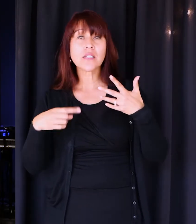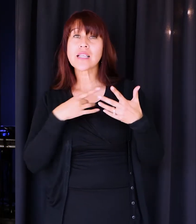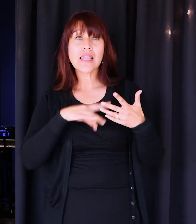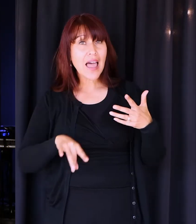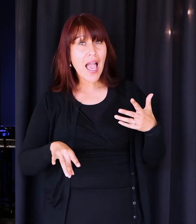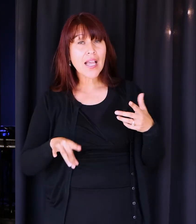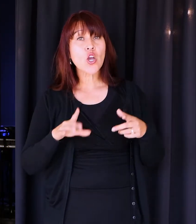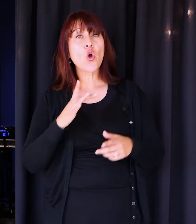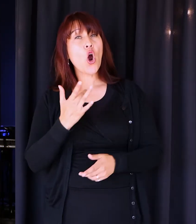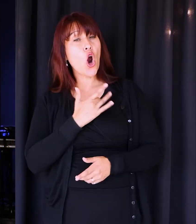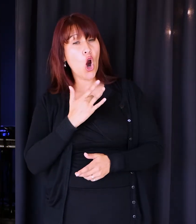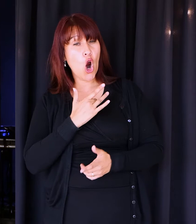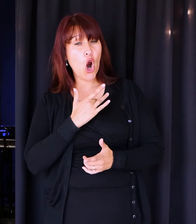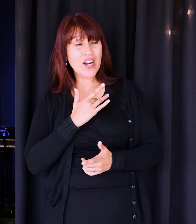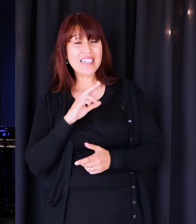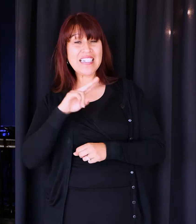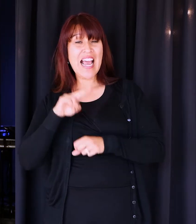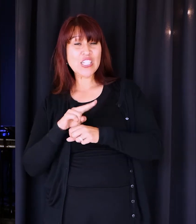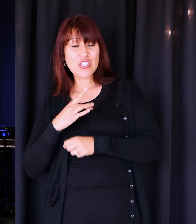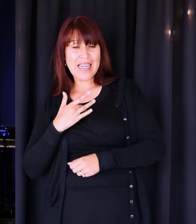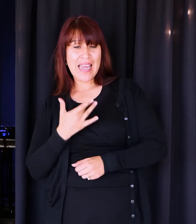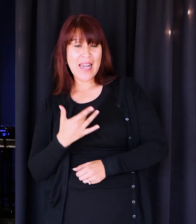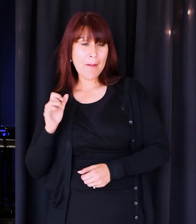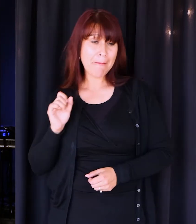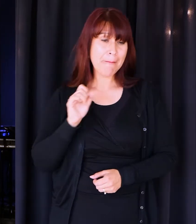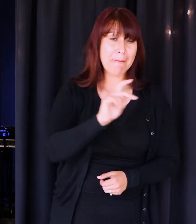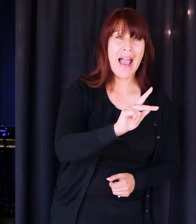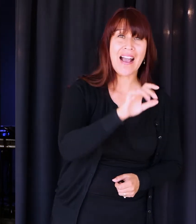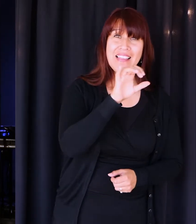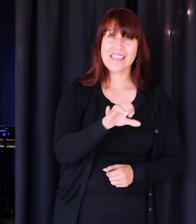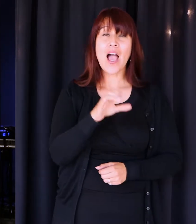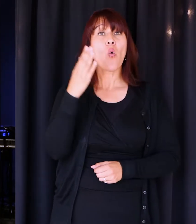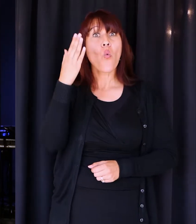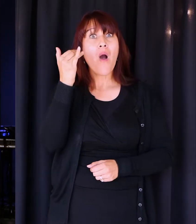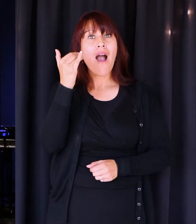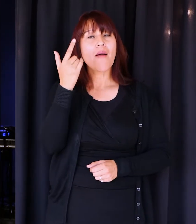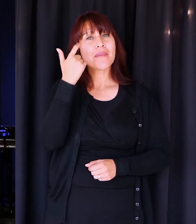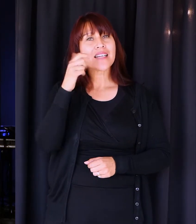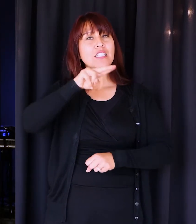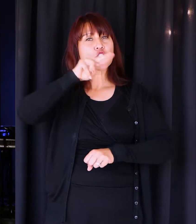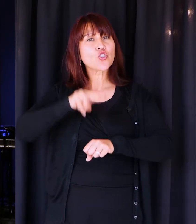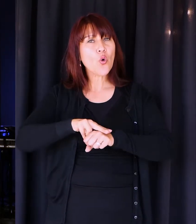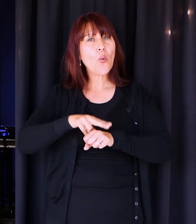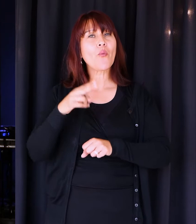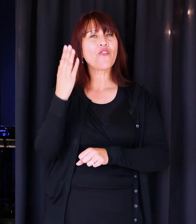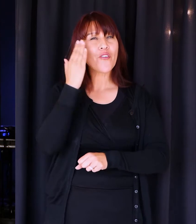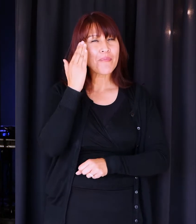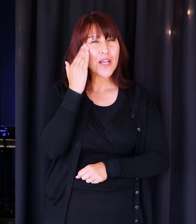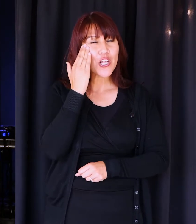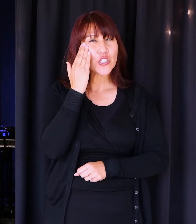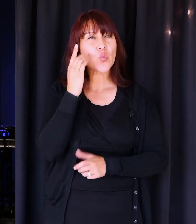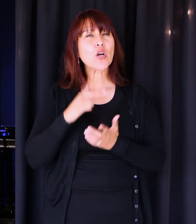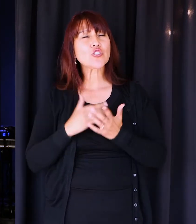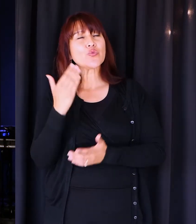like it, your heart naturally pulls back towards that simply because it's normal, simply because it's what